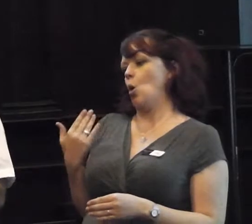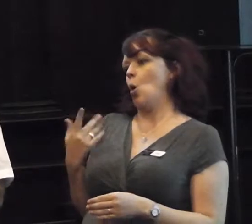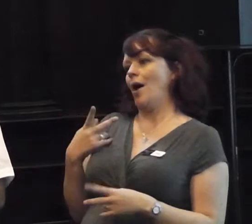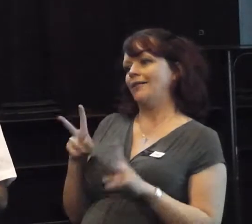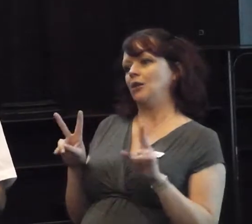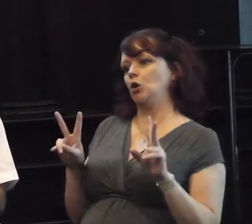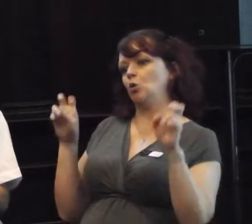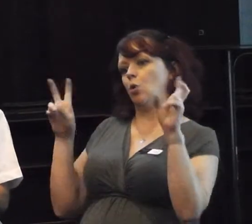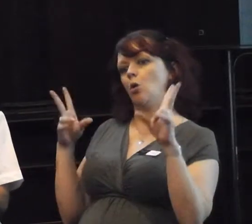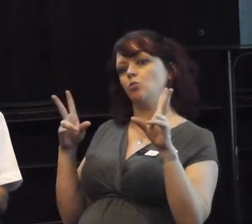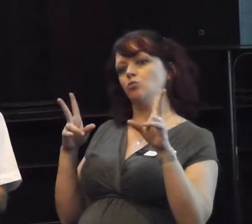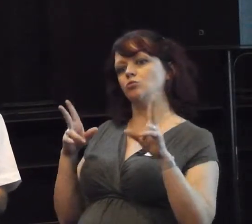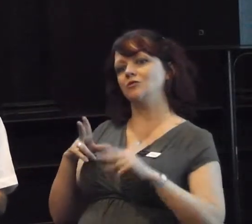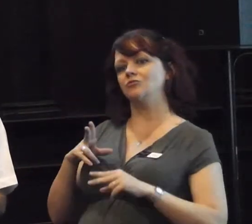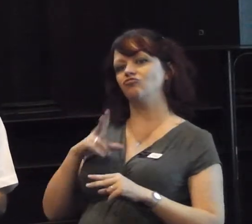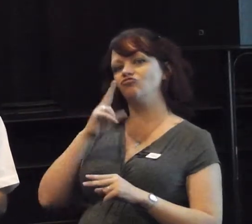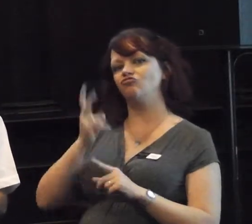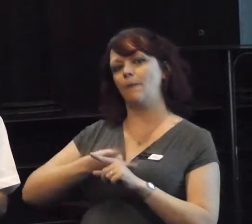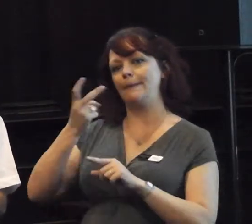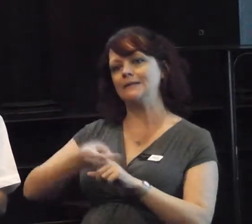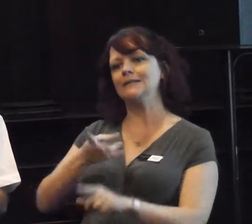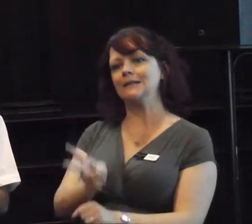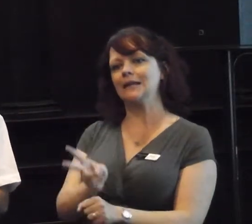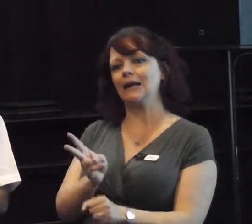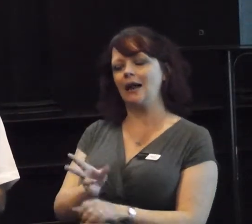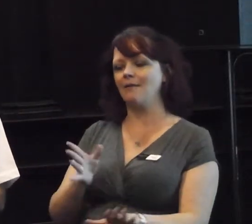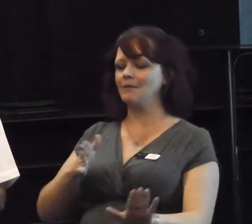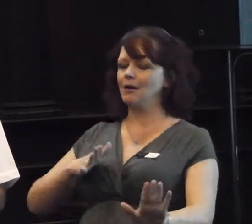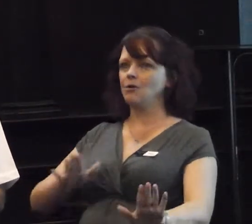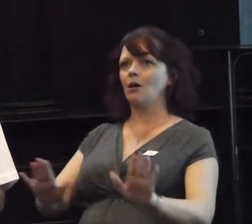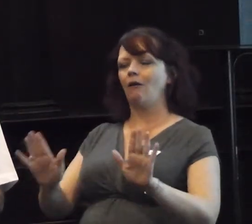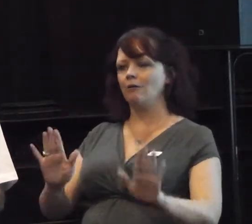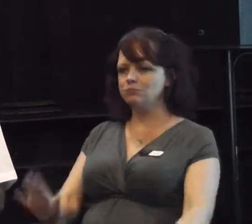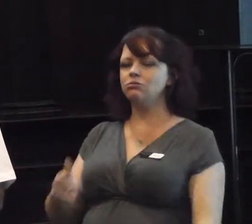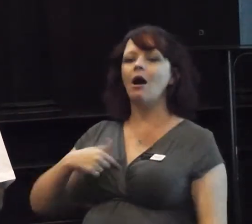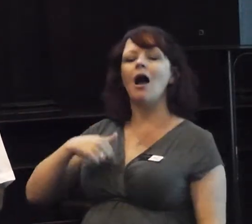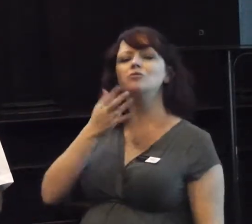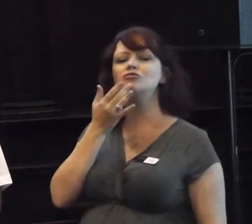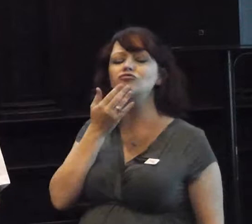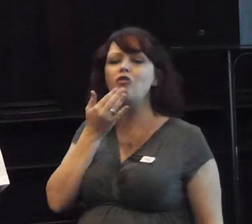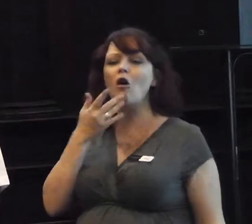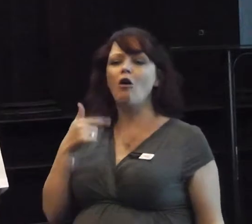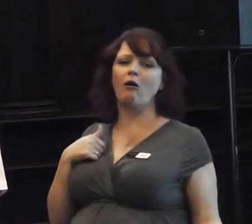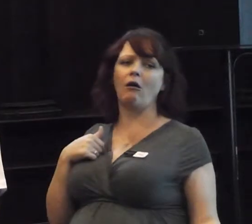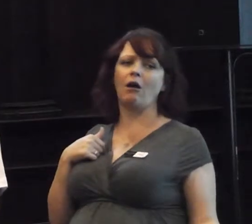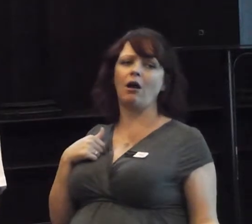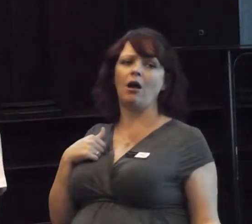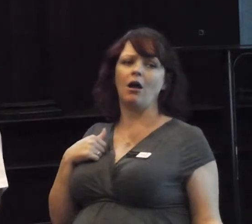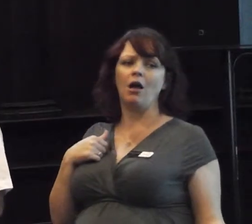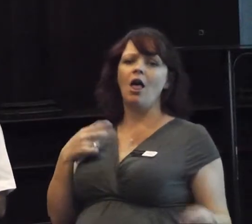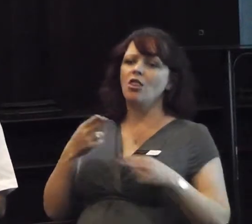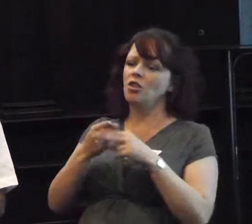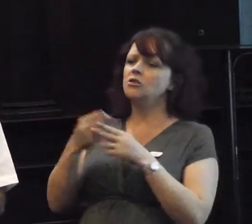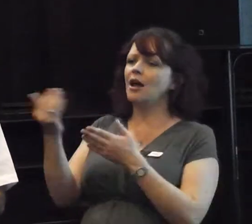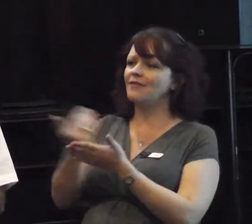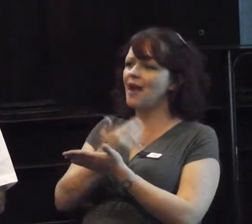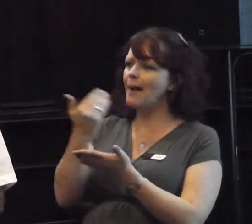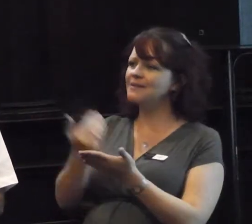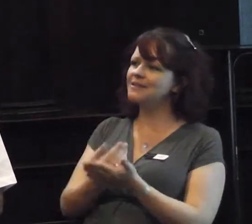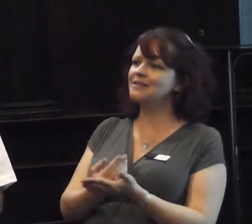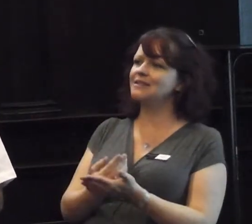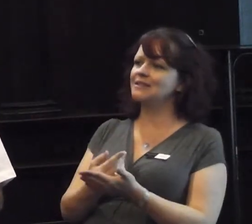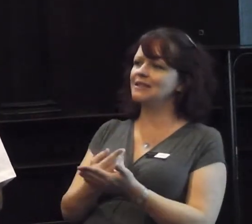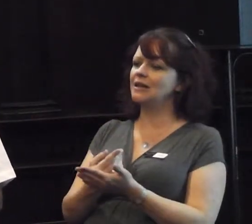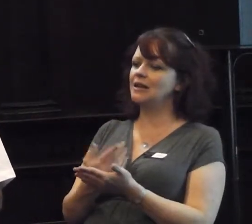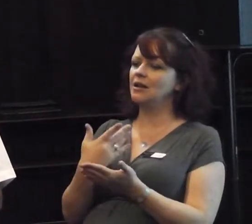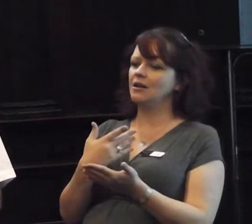But I was wrong. Actually, the Ninth Amnesty was valuable because it got people talking about